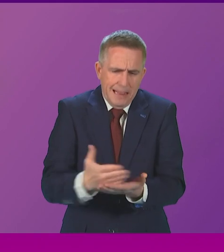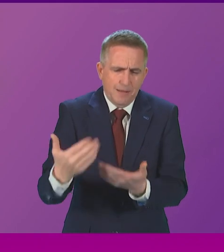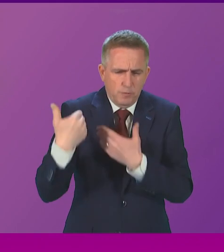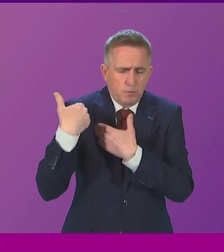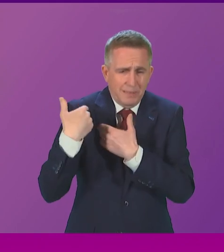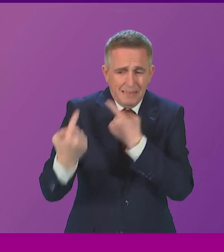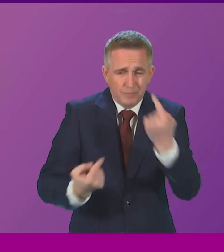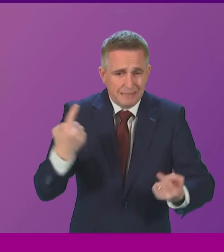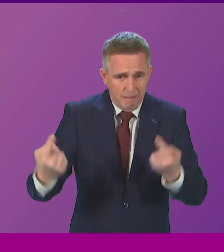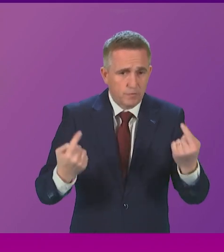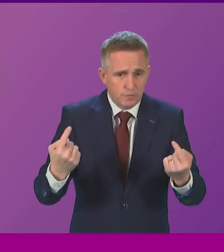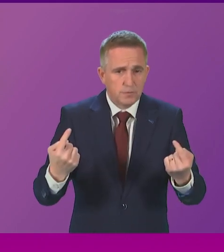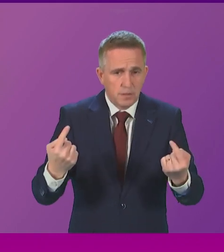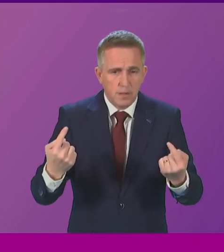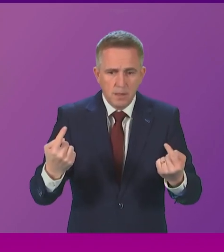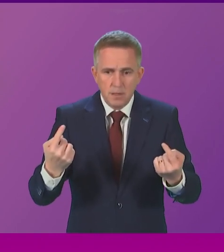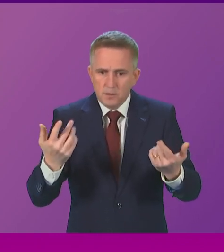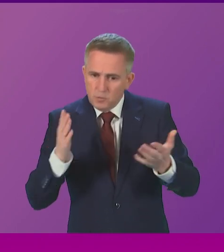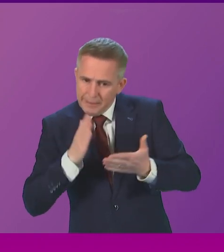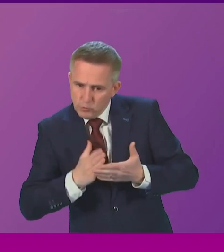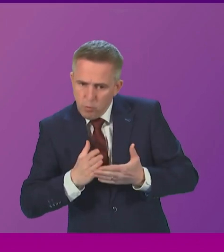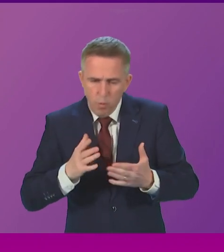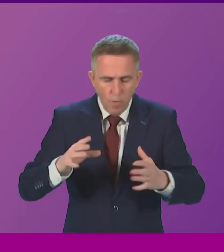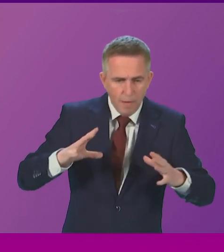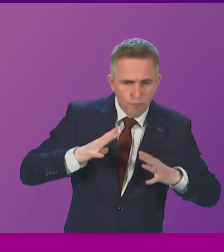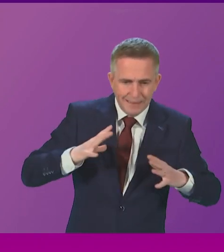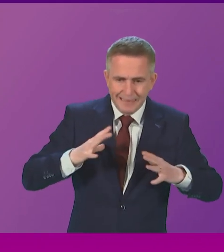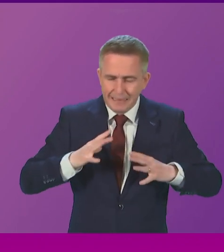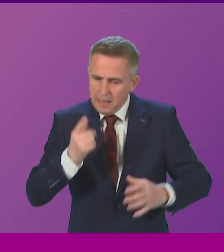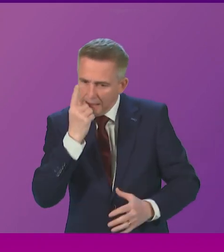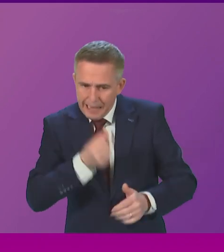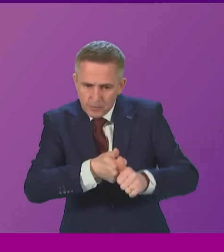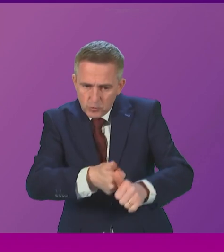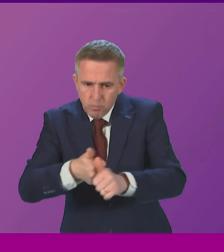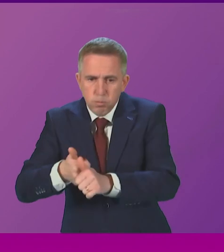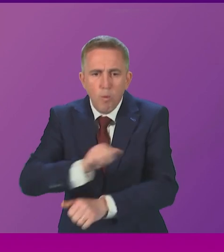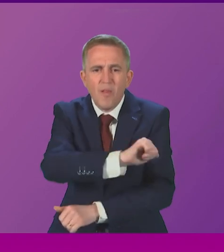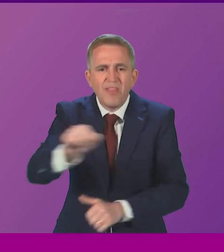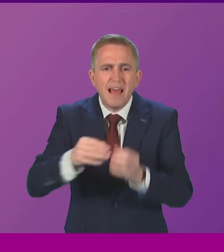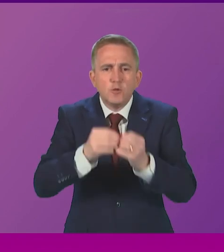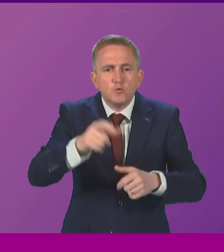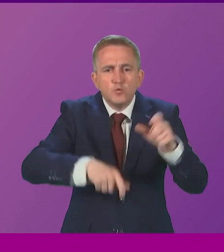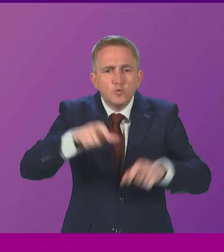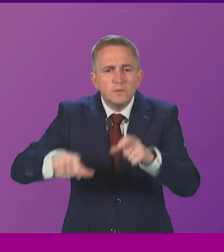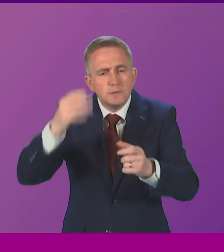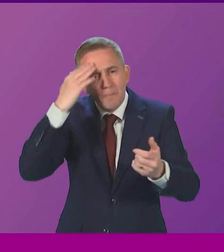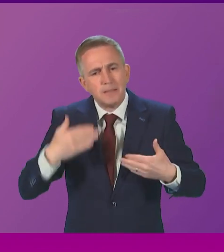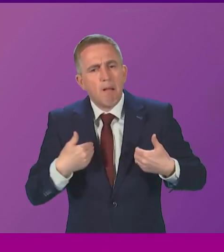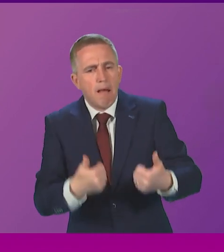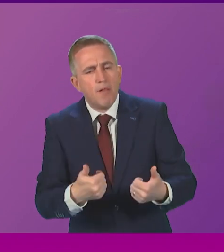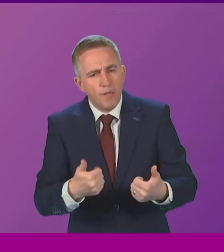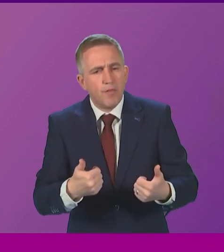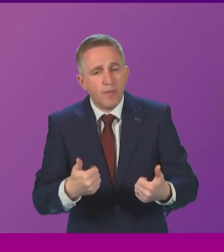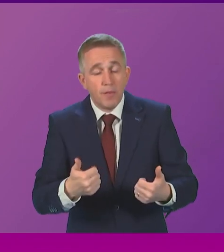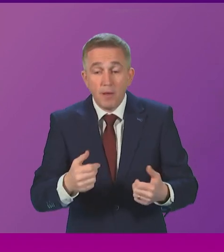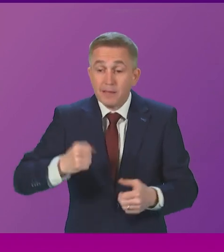themselves have to make sure that they are adequately responding to and supporting their students' mental health needs. Now, we have of course